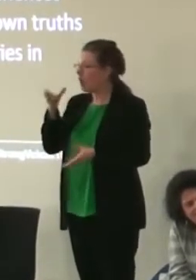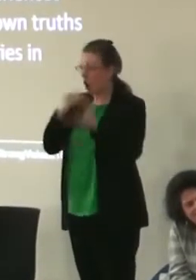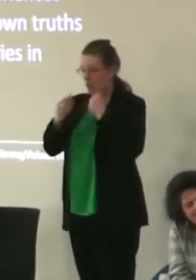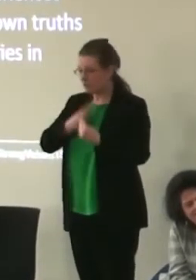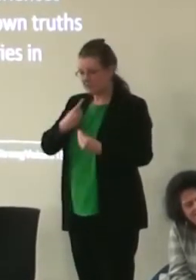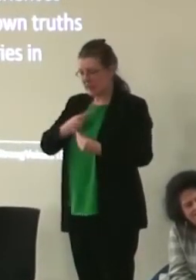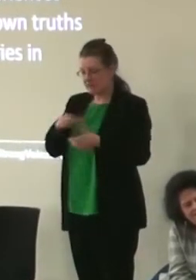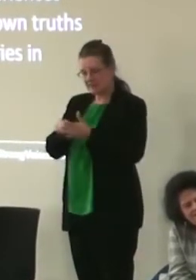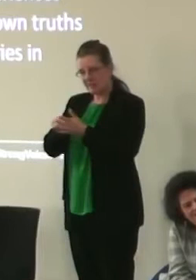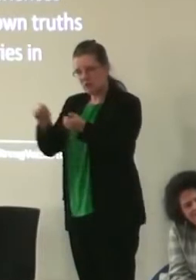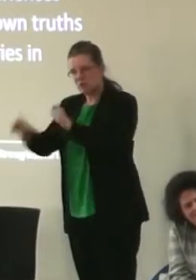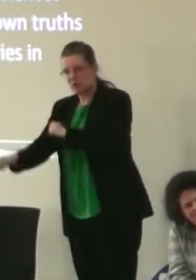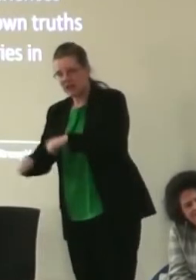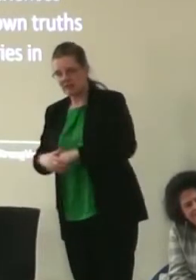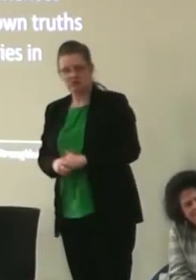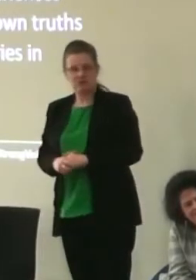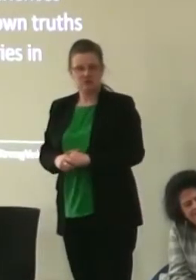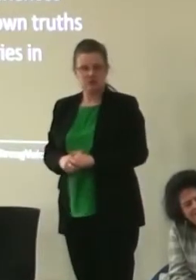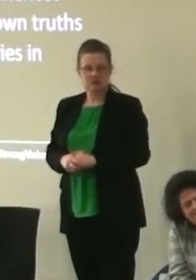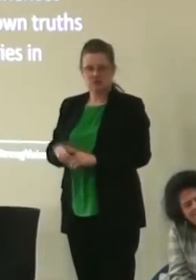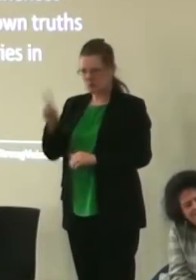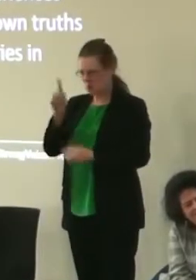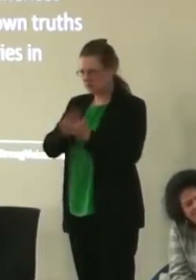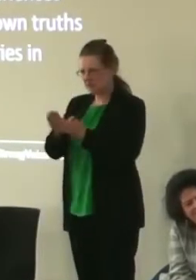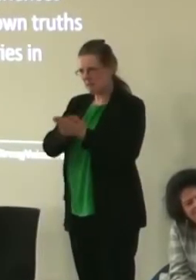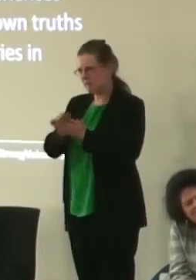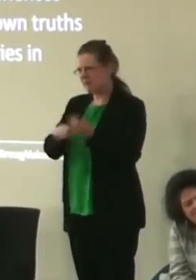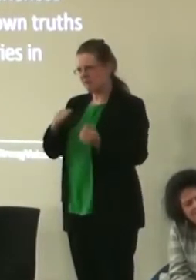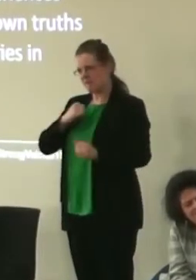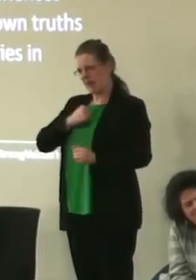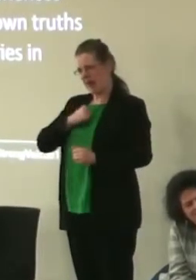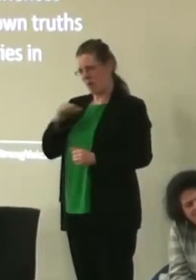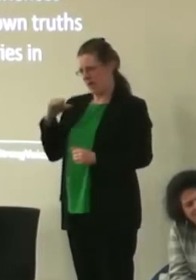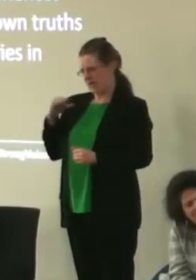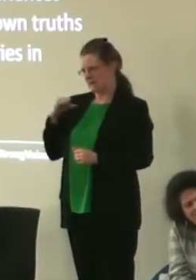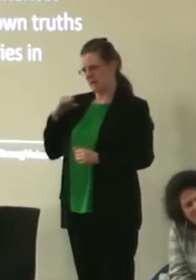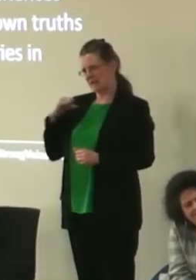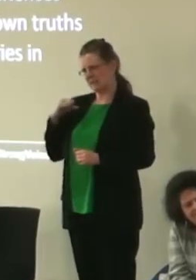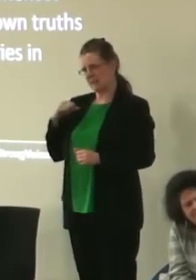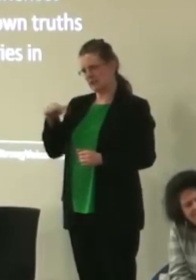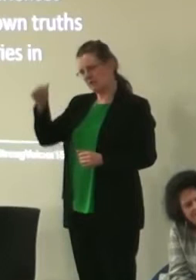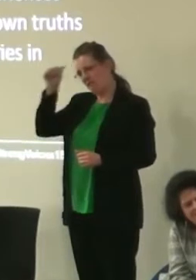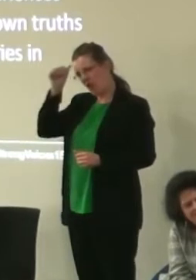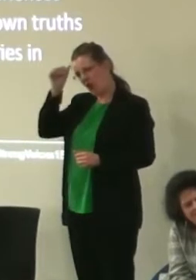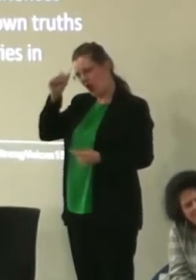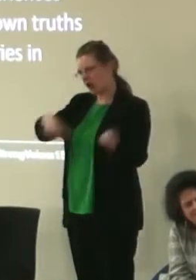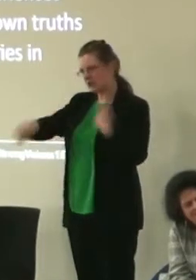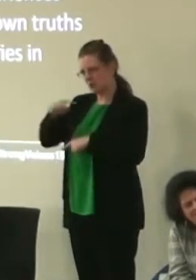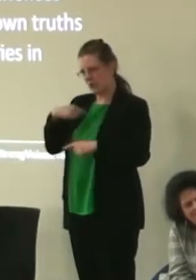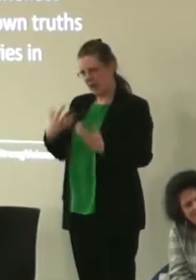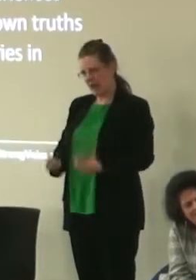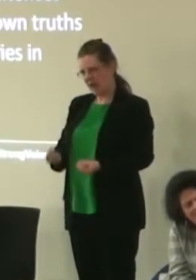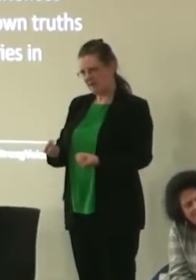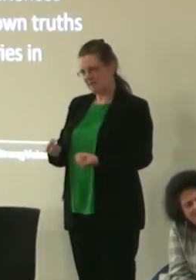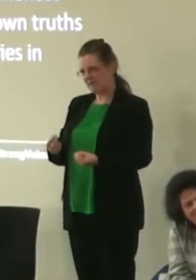way things work. So what does that mean for our expectations of the knowledge that we have